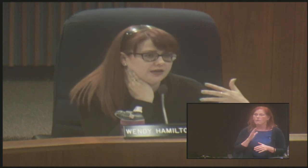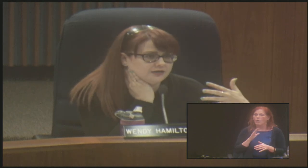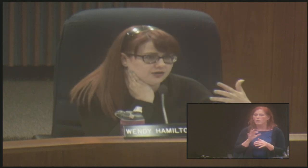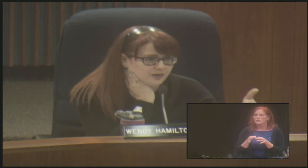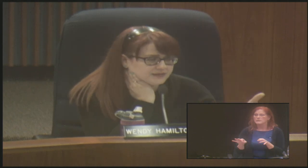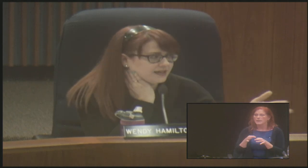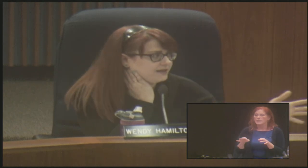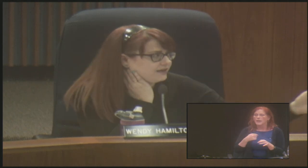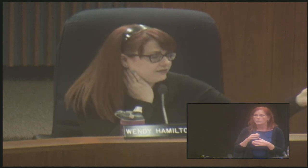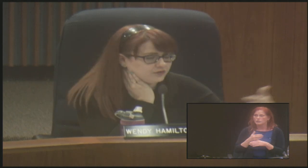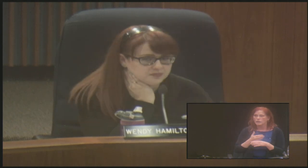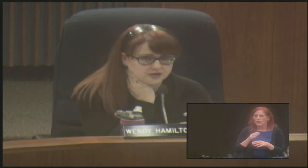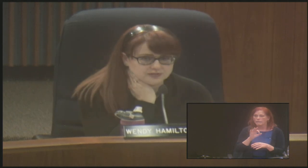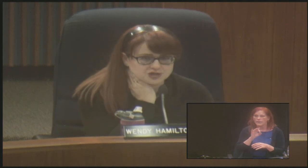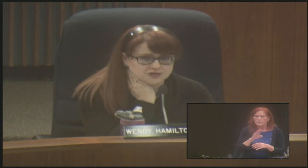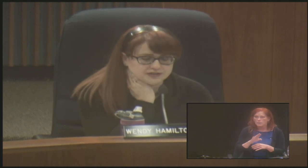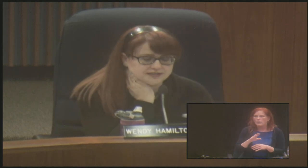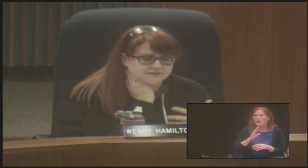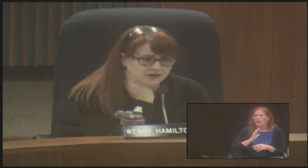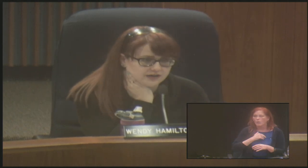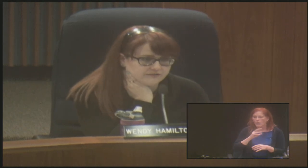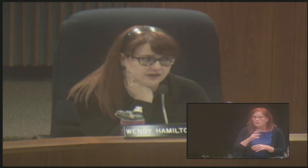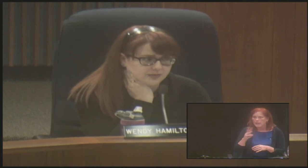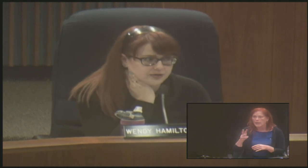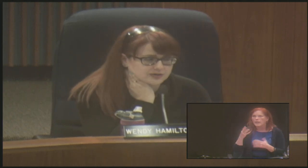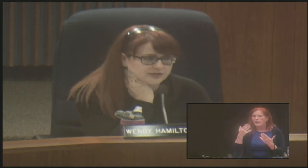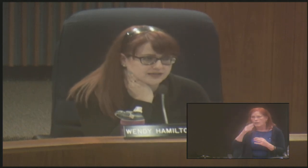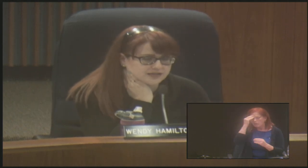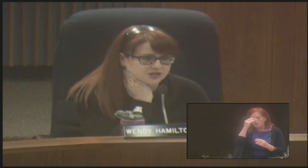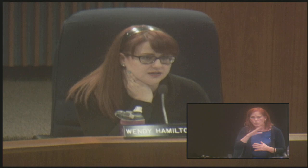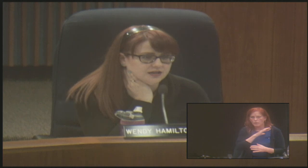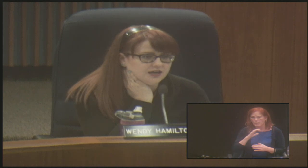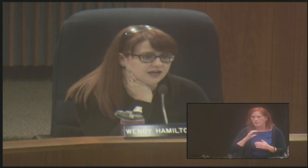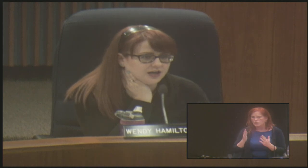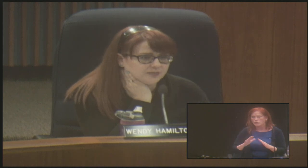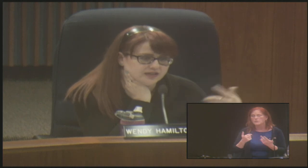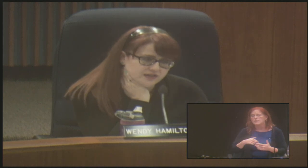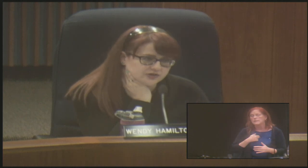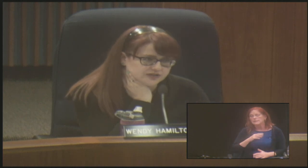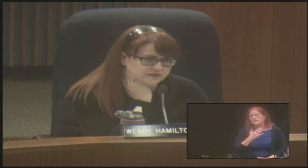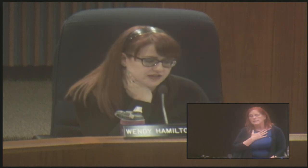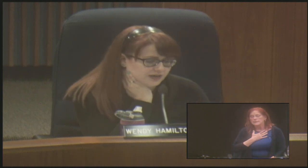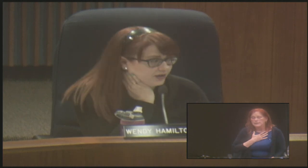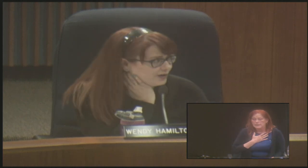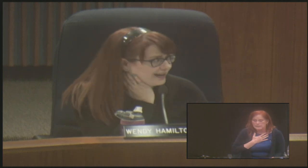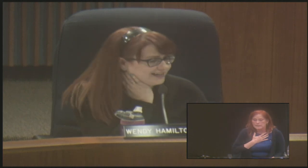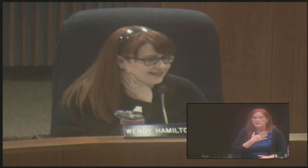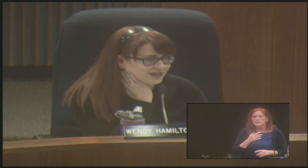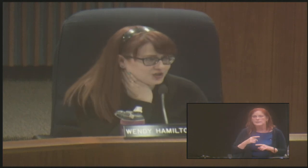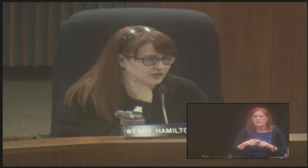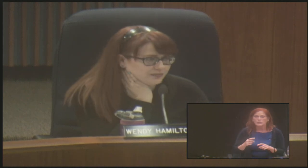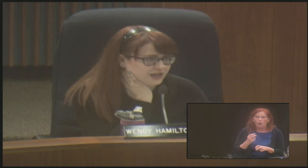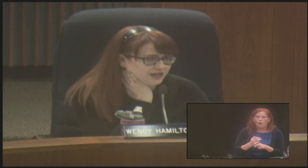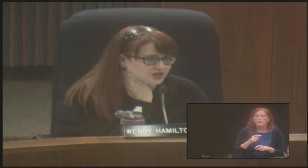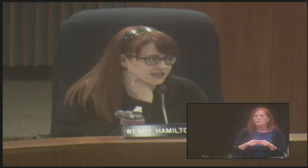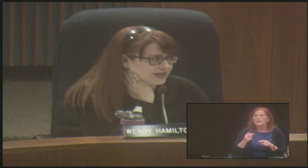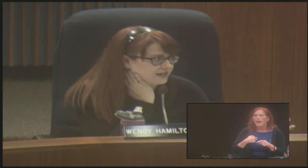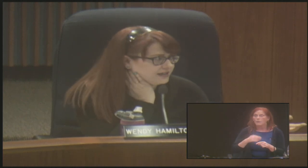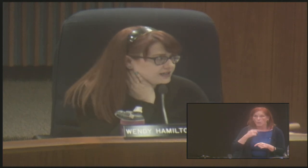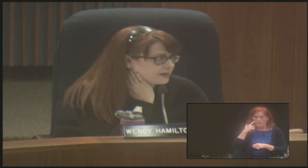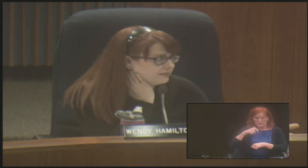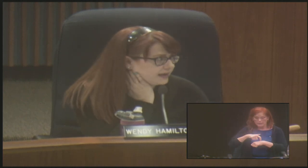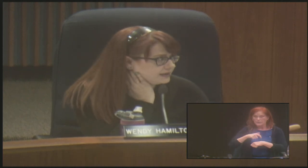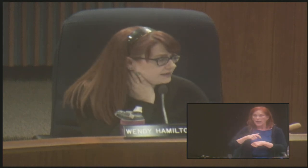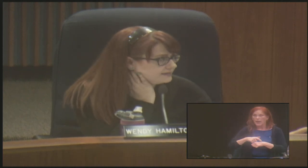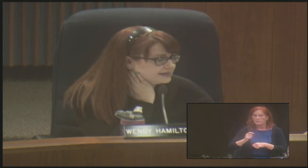page and our website. I've informed the commissioners. It's a very, very bittersweet decision. Um, but in the interest of time, I'll go ahead and adjourn the meeting and just